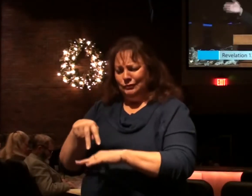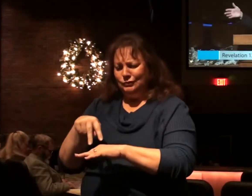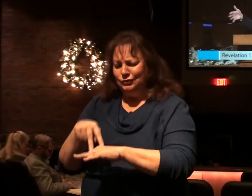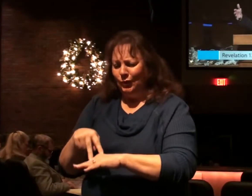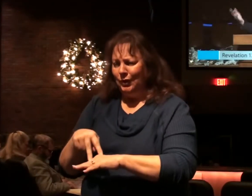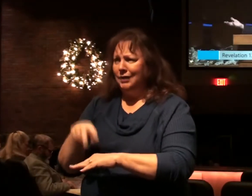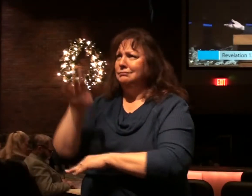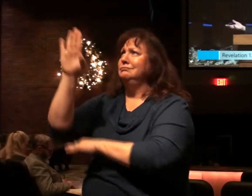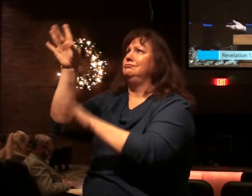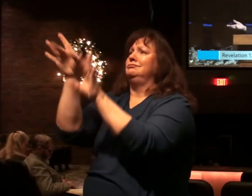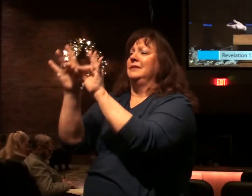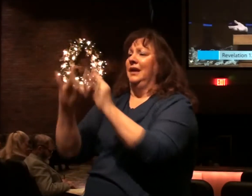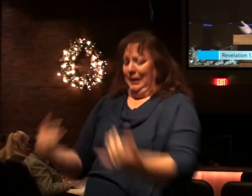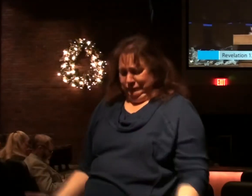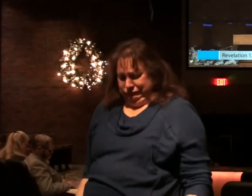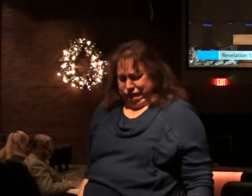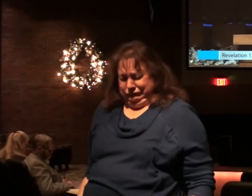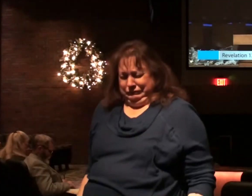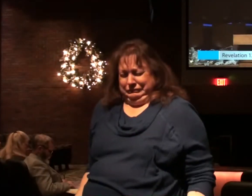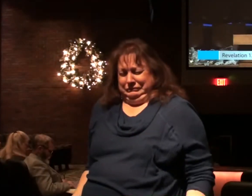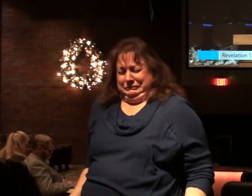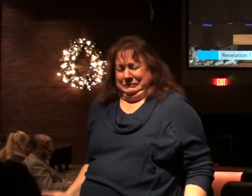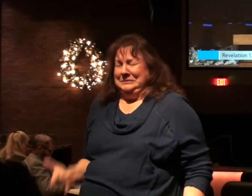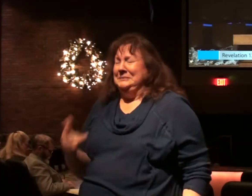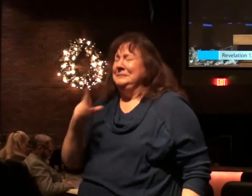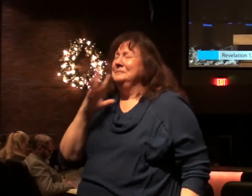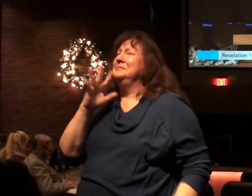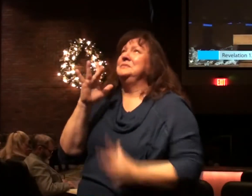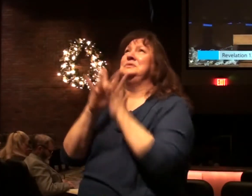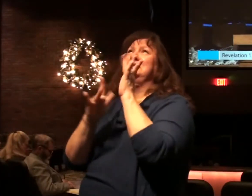and were giving testimony while the fire is starting to consume them.